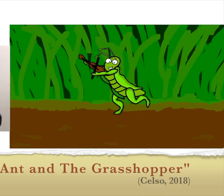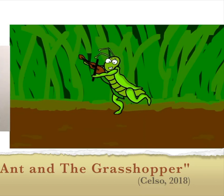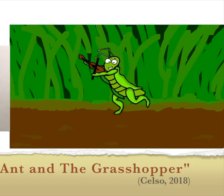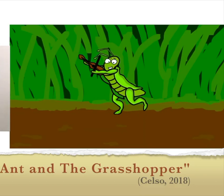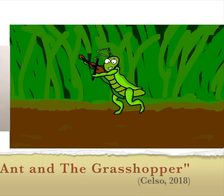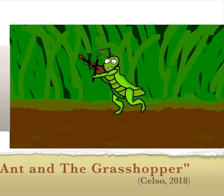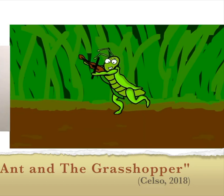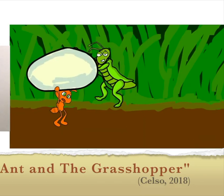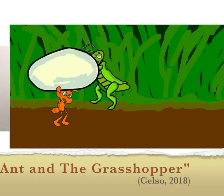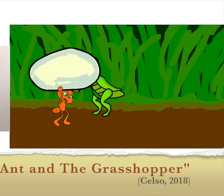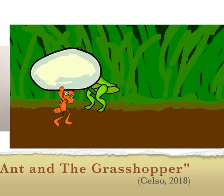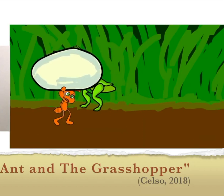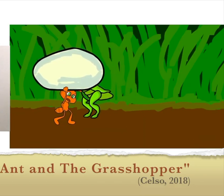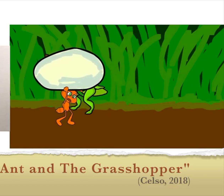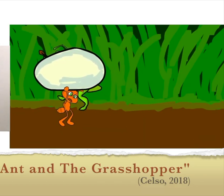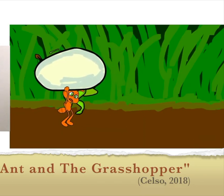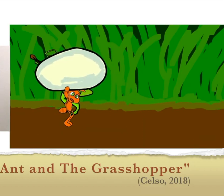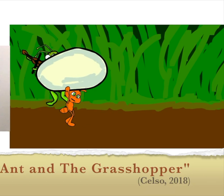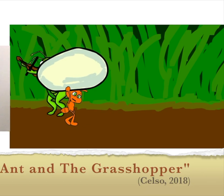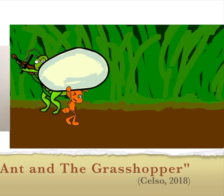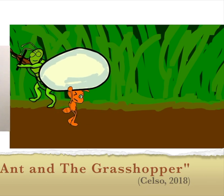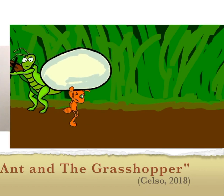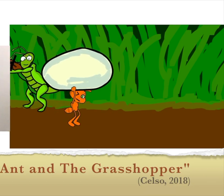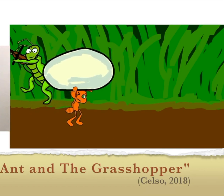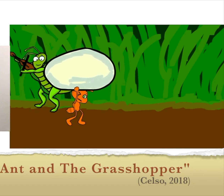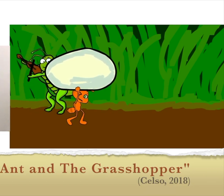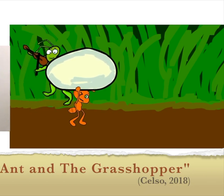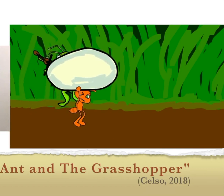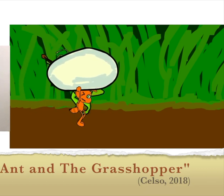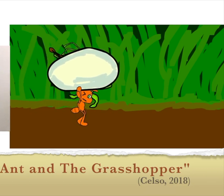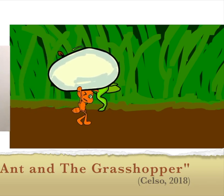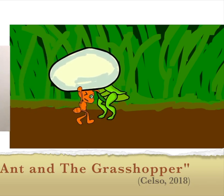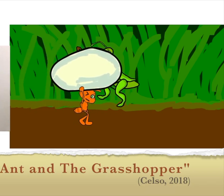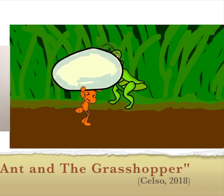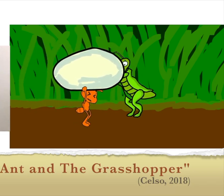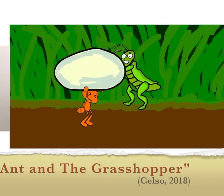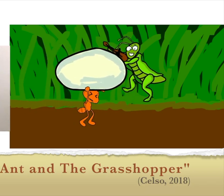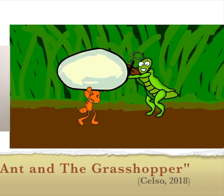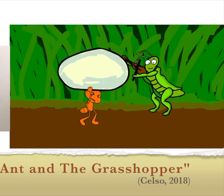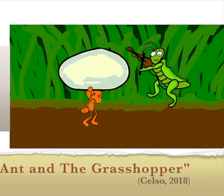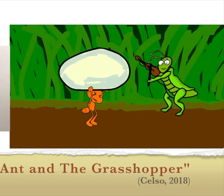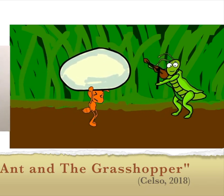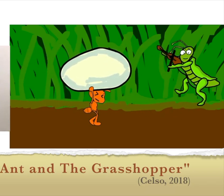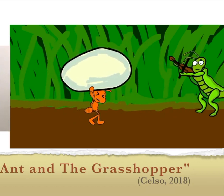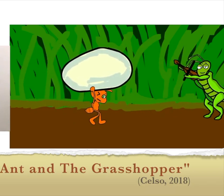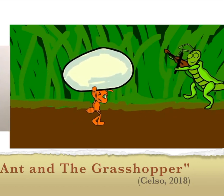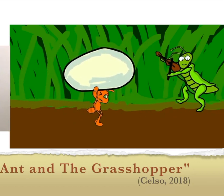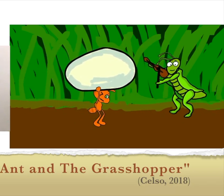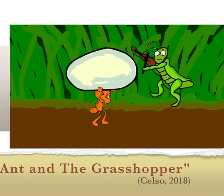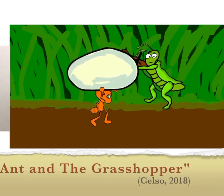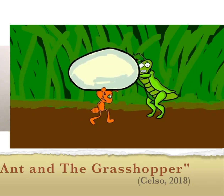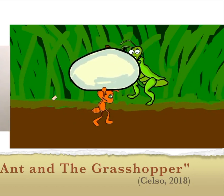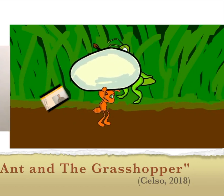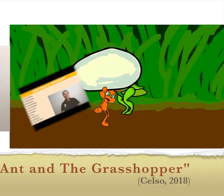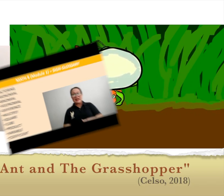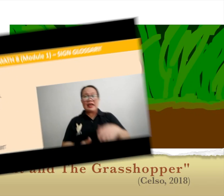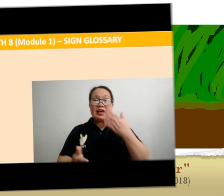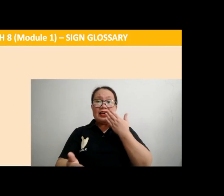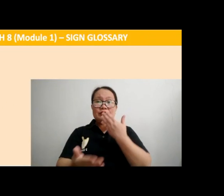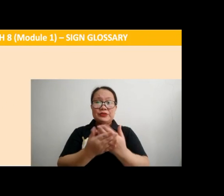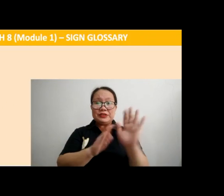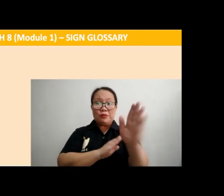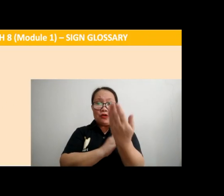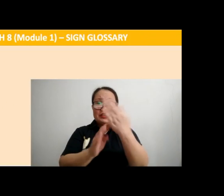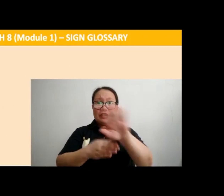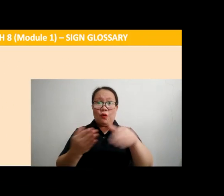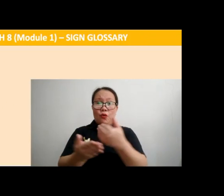Pakaluntalun siya sa may damuhan. Unang pagal, tumaan ang isang langgam na karga-karga ang hindi na mga.